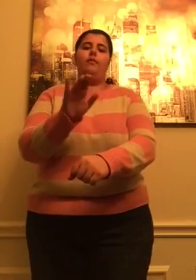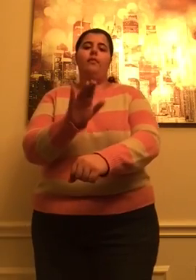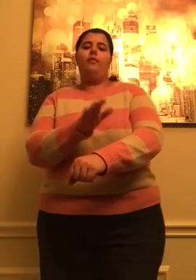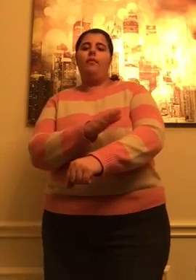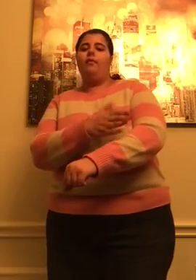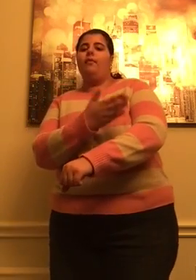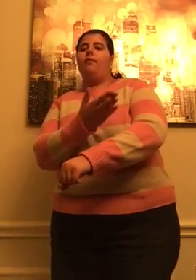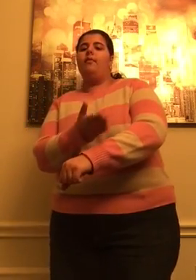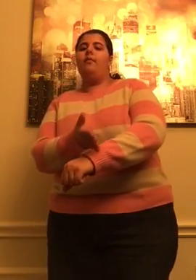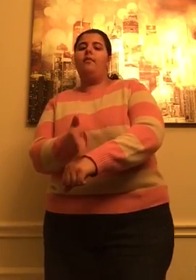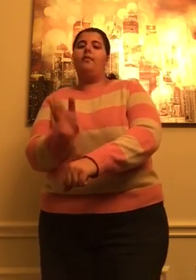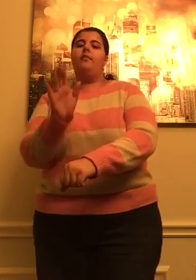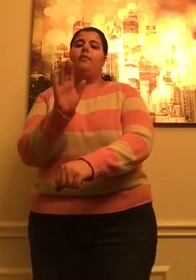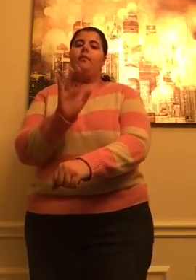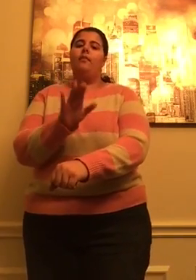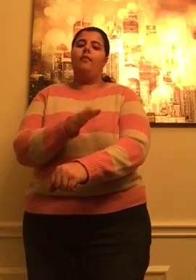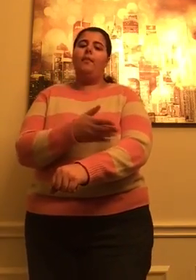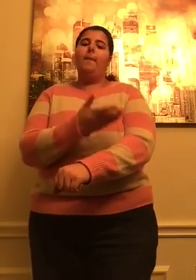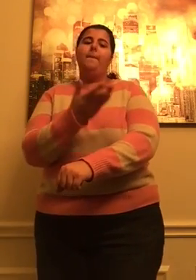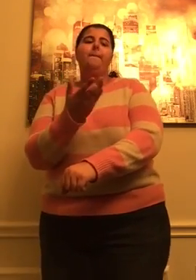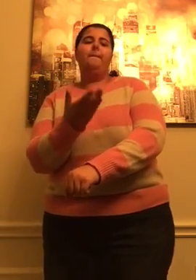For you,